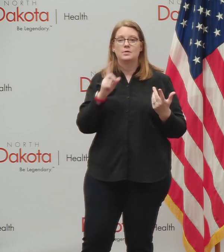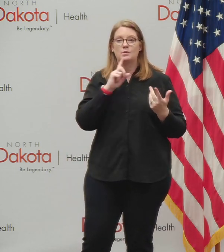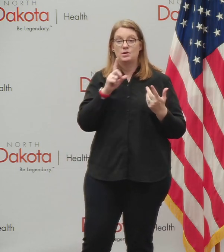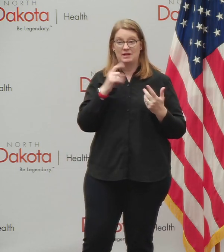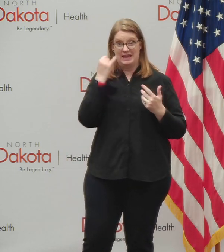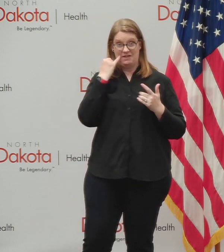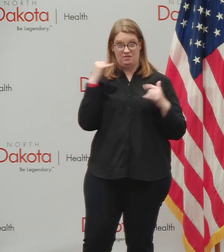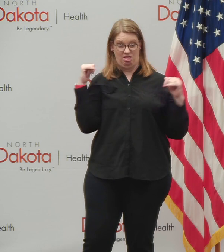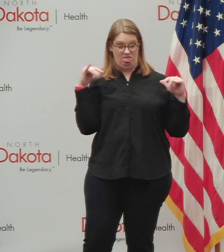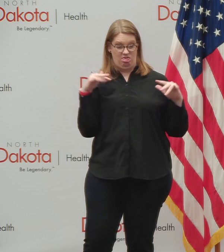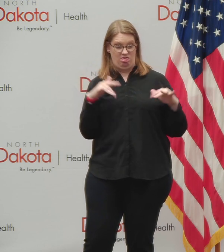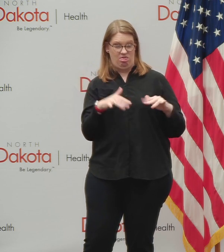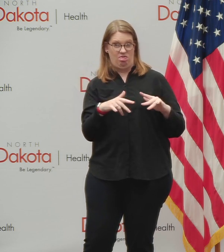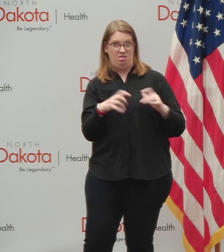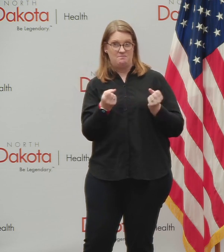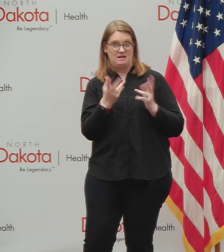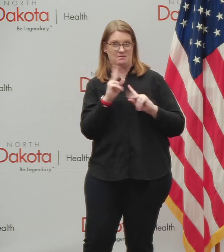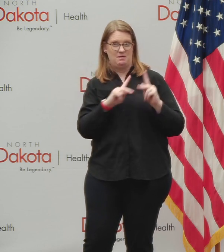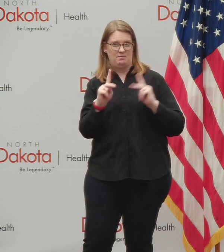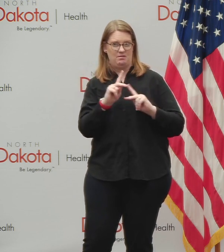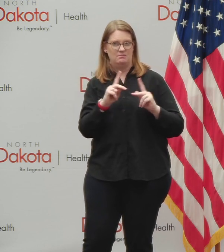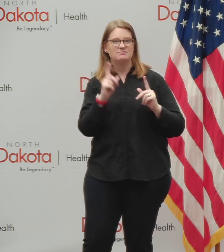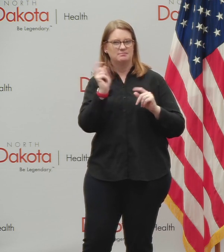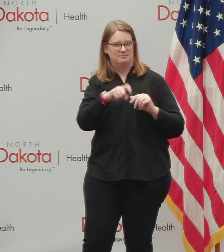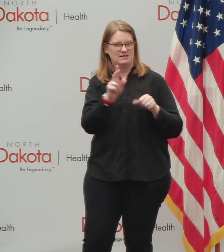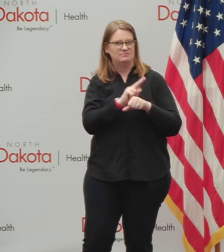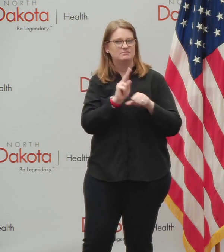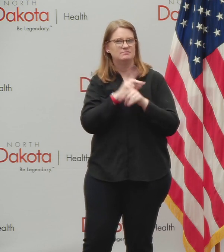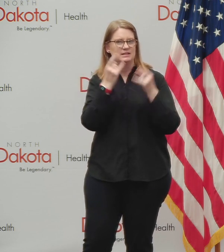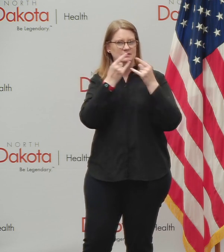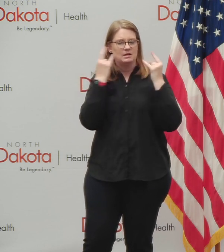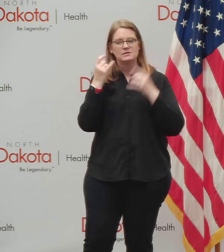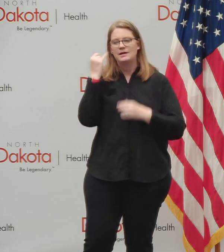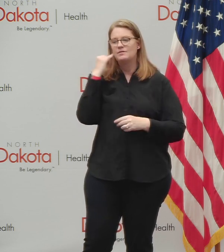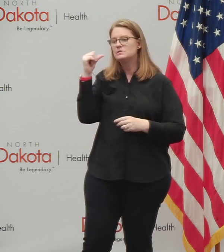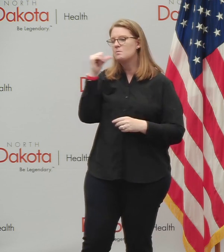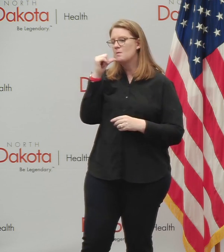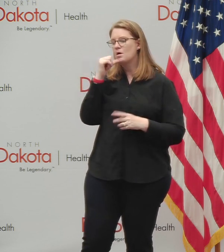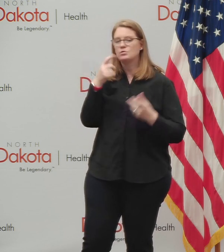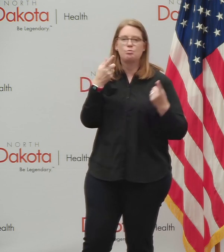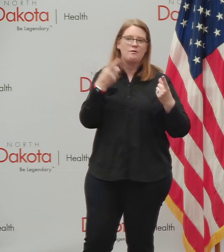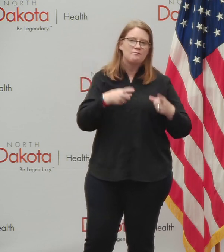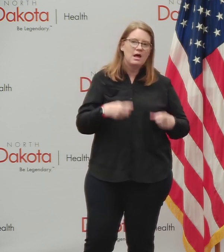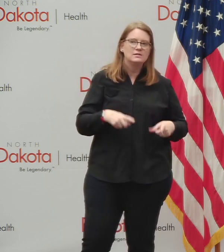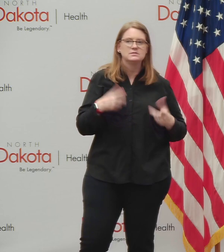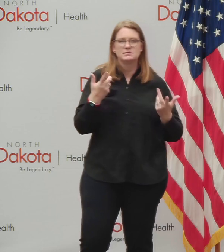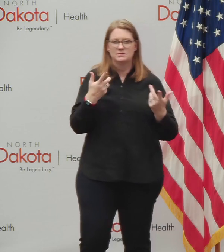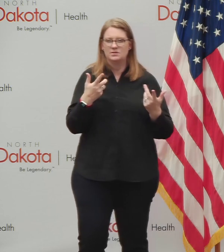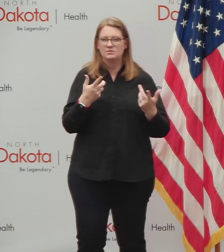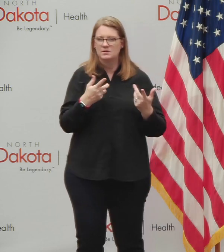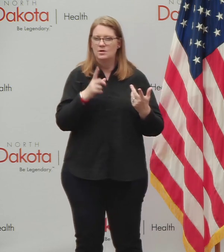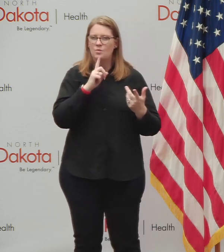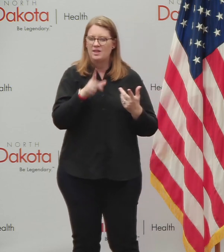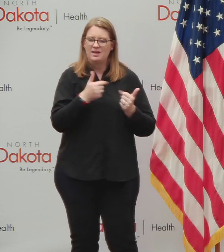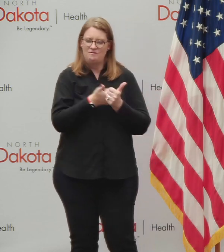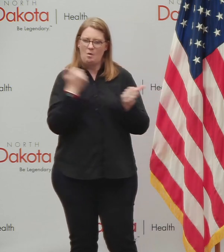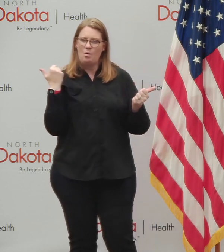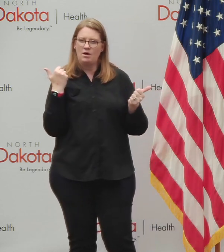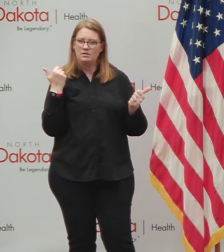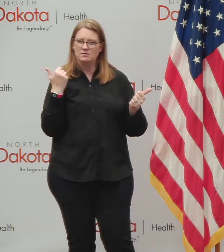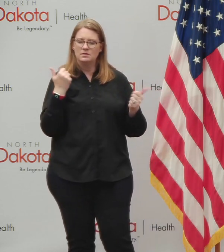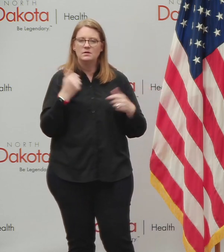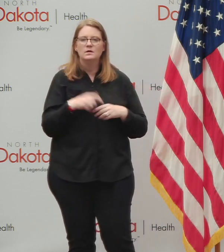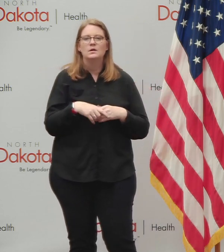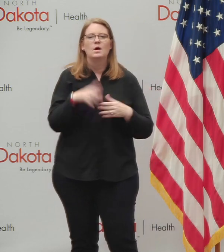maskless crowding, uh, in public. And whether those are bars or events, uh, or other, uh, uh, and then we'll